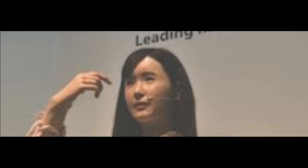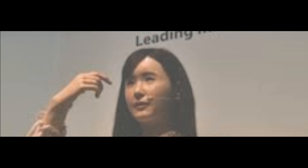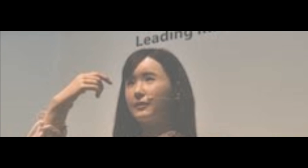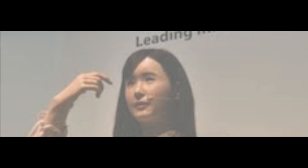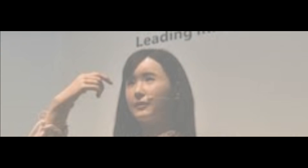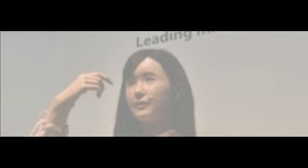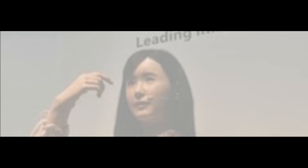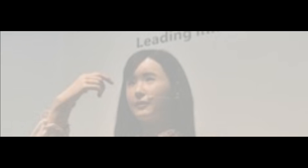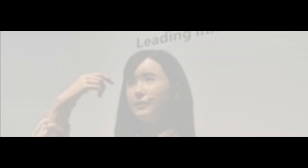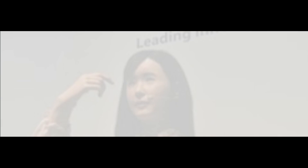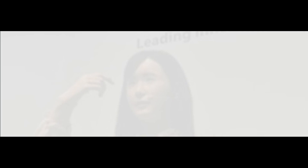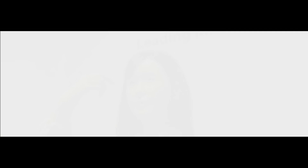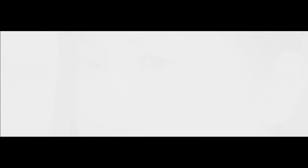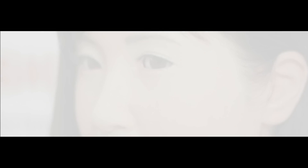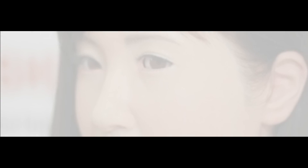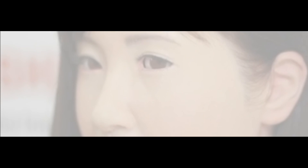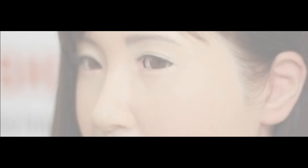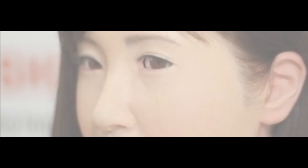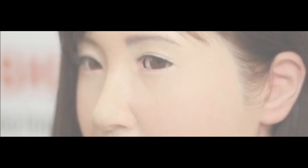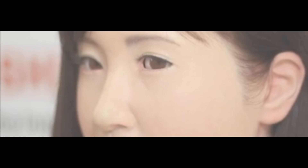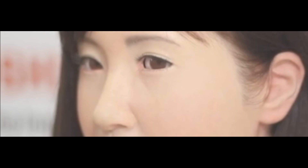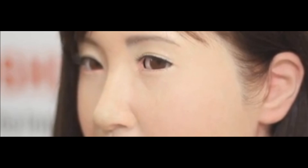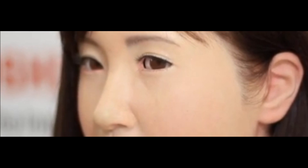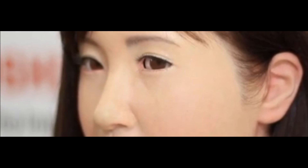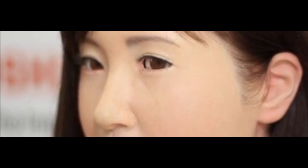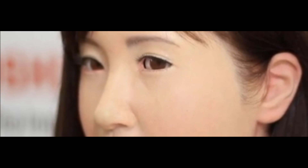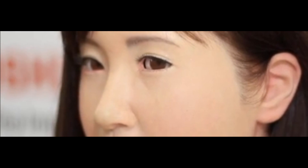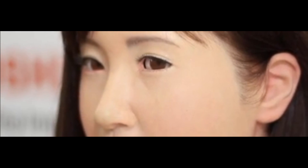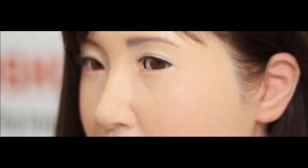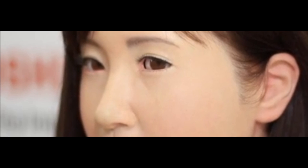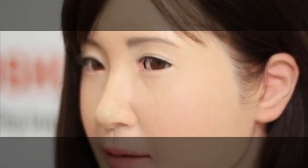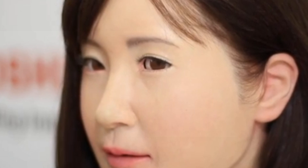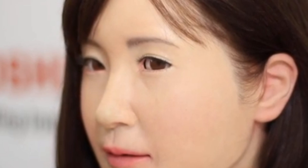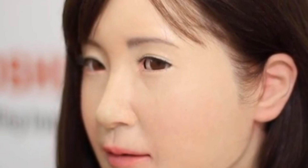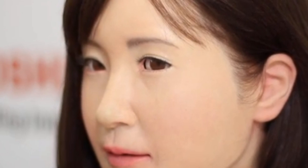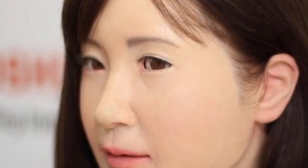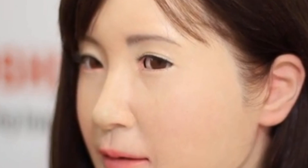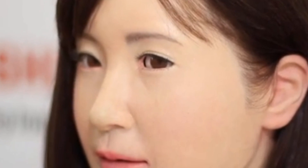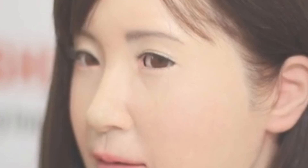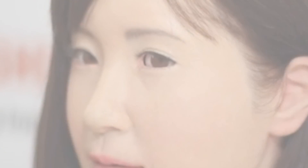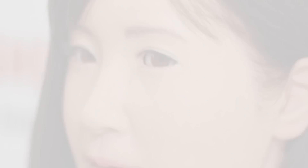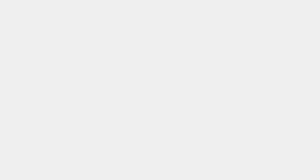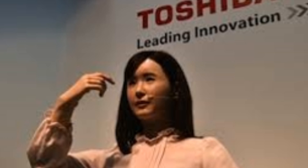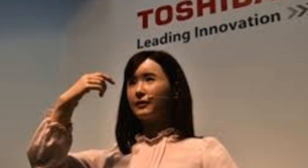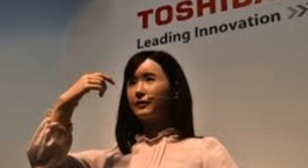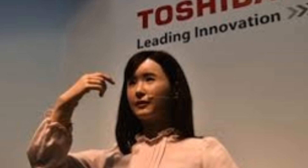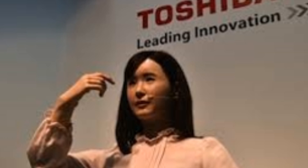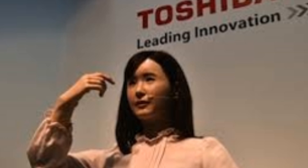in order to speak in Japanese sign language. At this point, its range is fairly limited, it can mimic